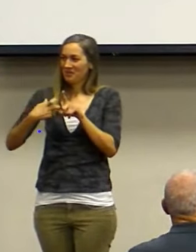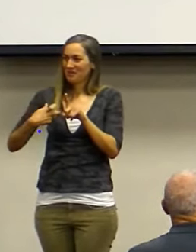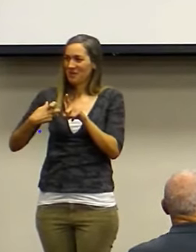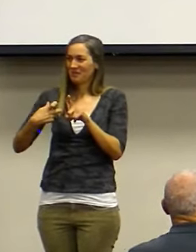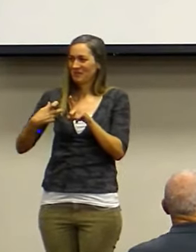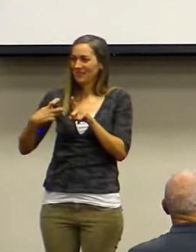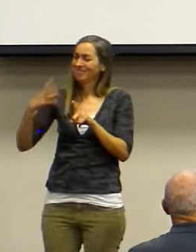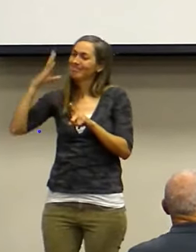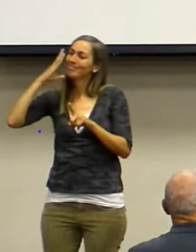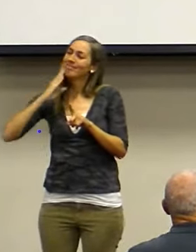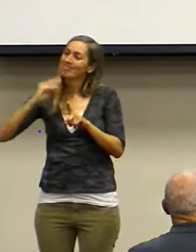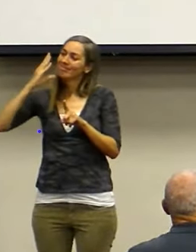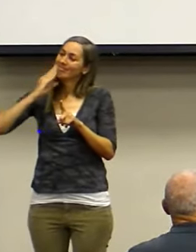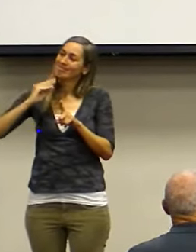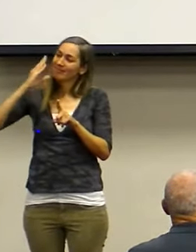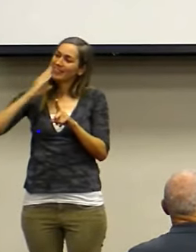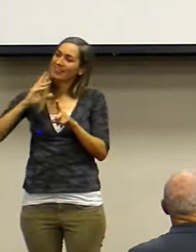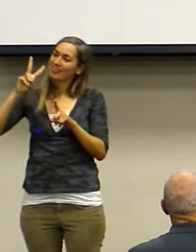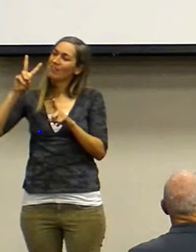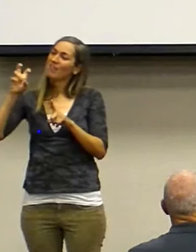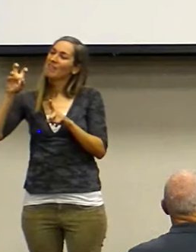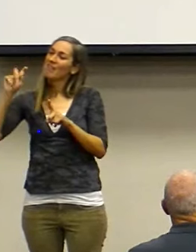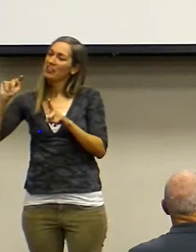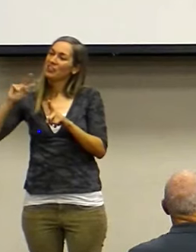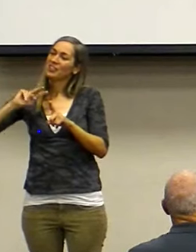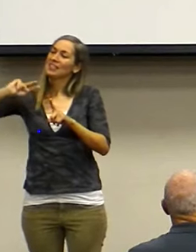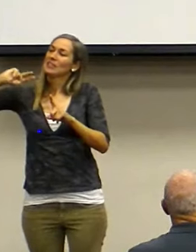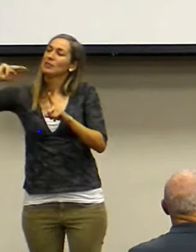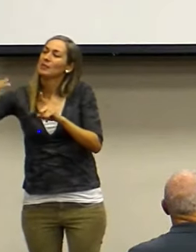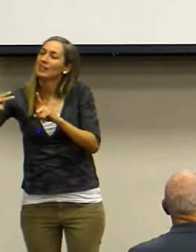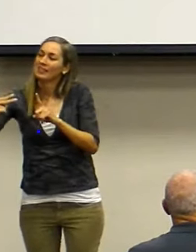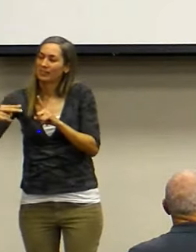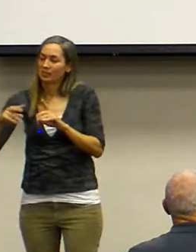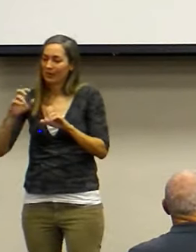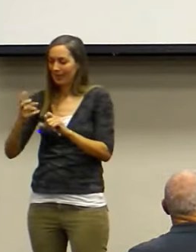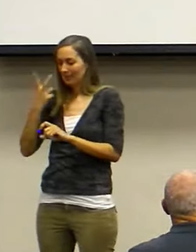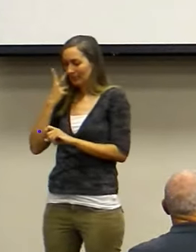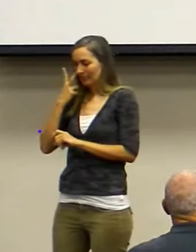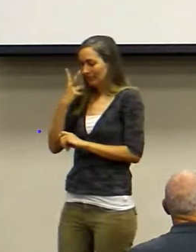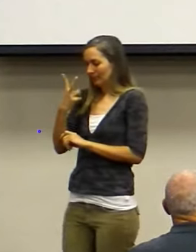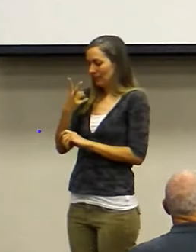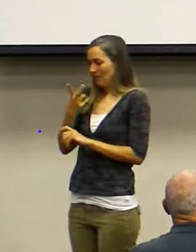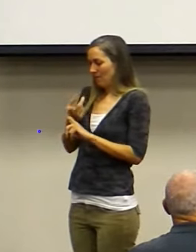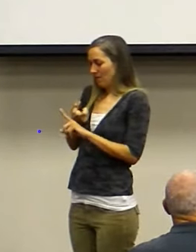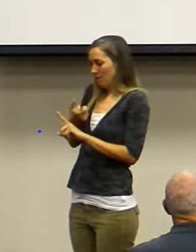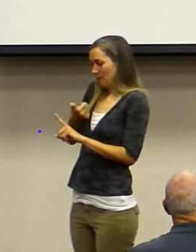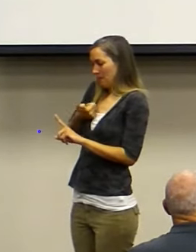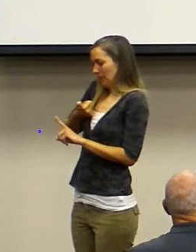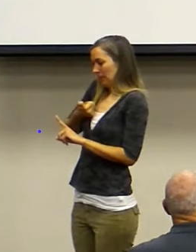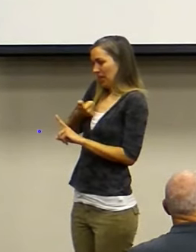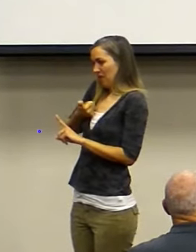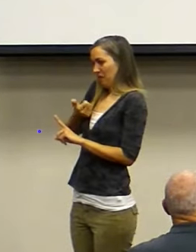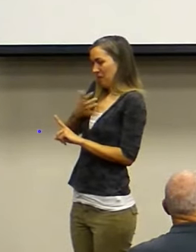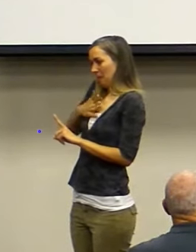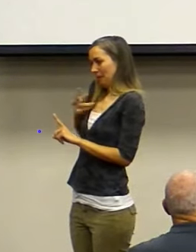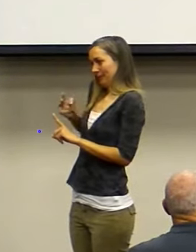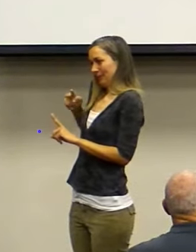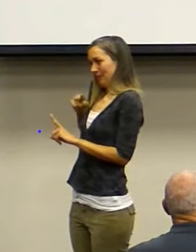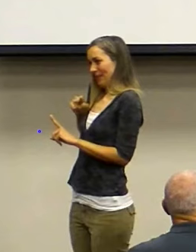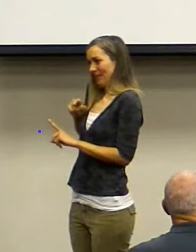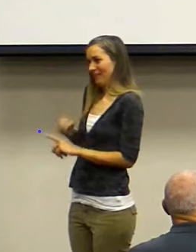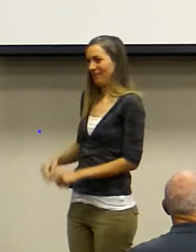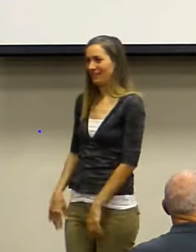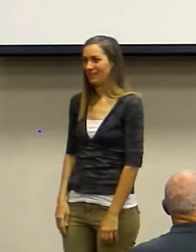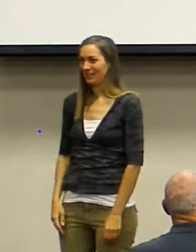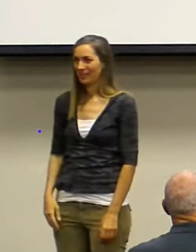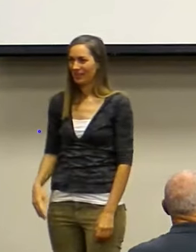And then I get to see it through myself. Sometimes I don't get to see it, but other people say, oh, you have changed so much. And I'm like, I'm still the same